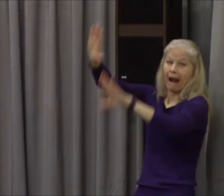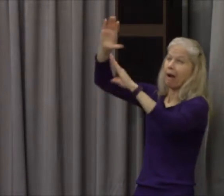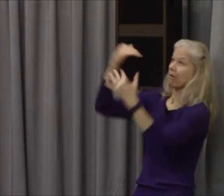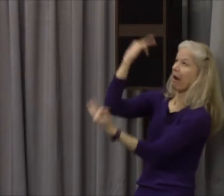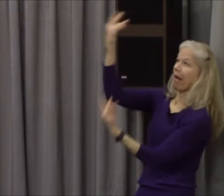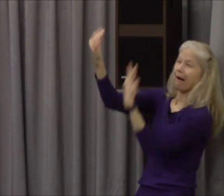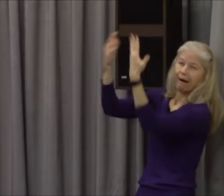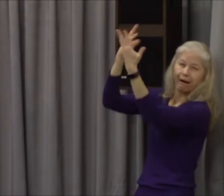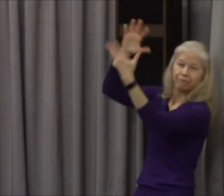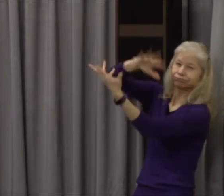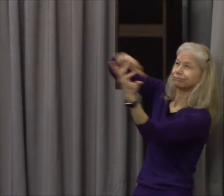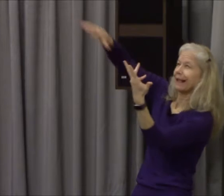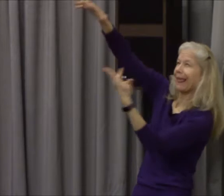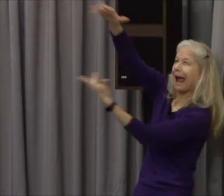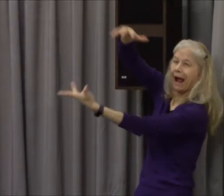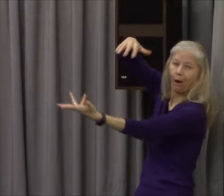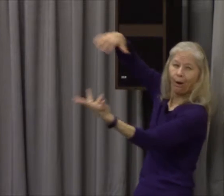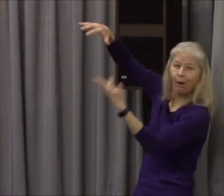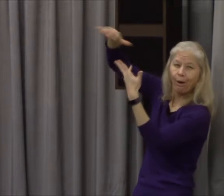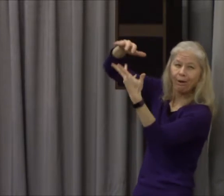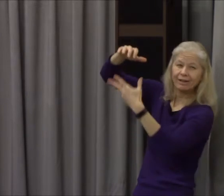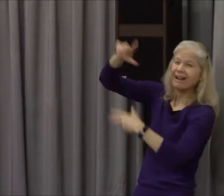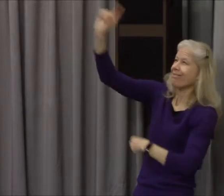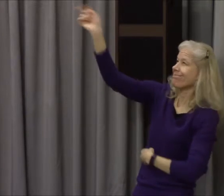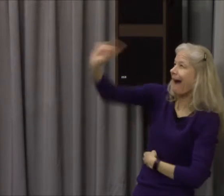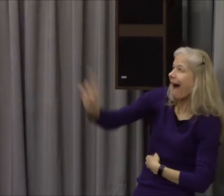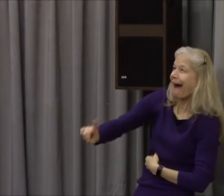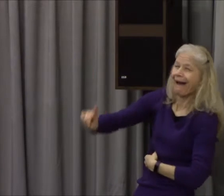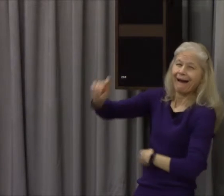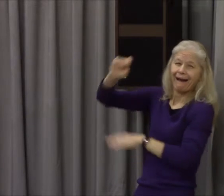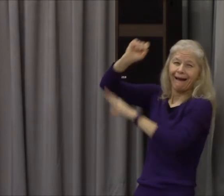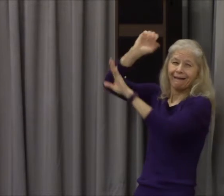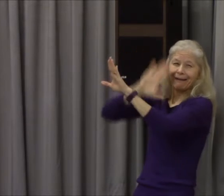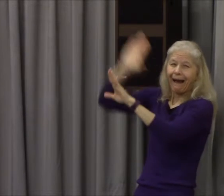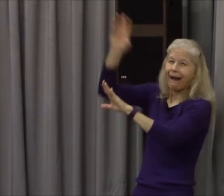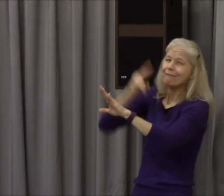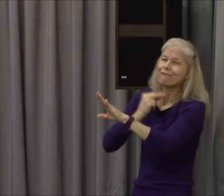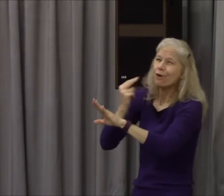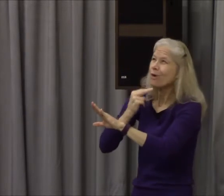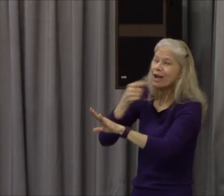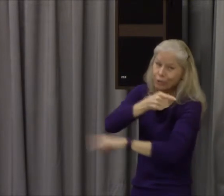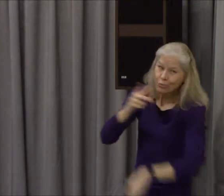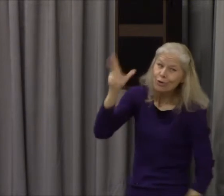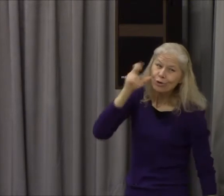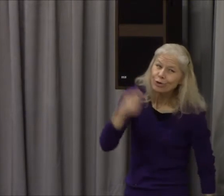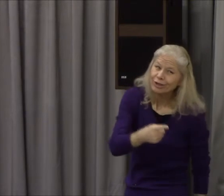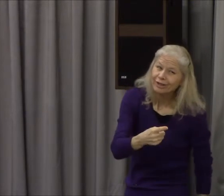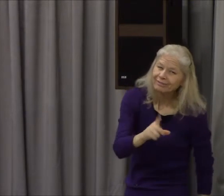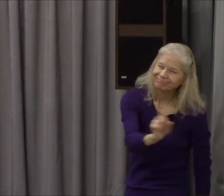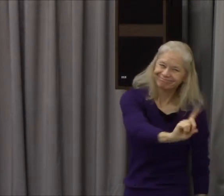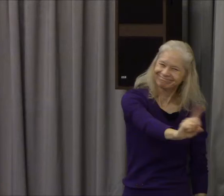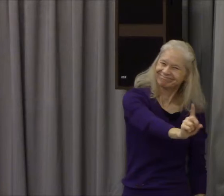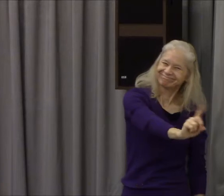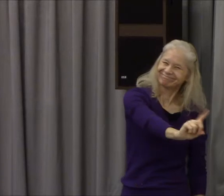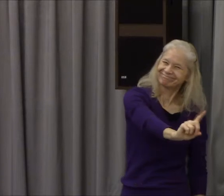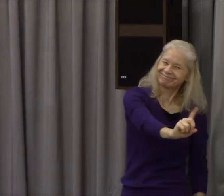said but after what God has just done don't even pull it don't even try that he has appeared in a mighty way